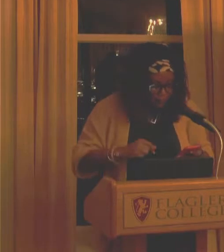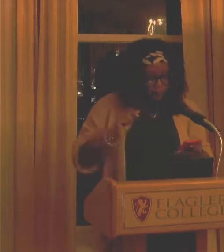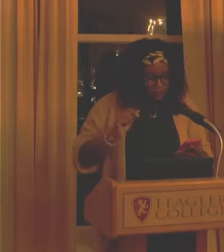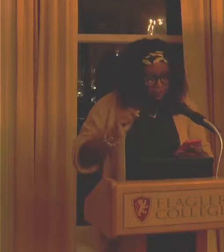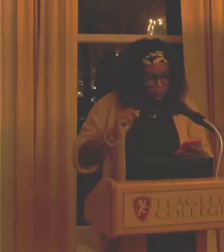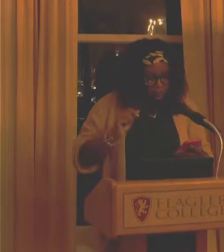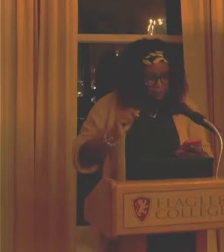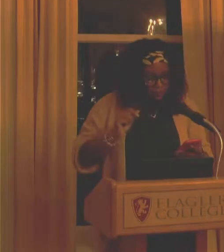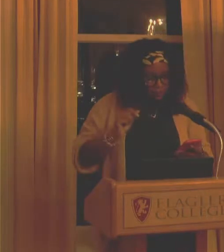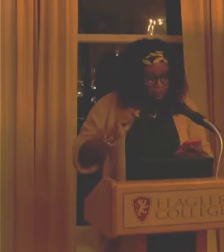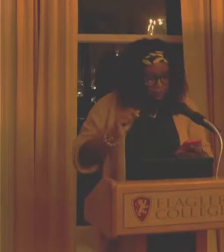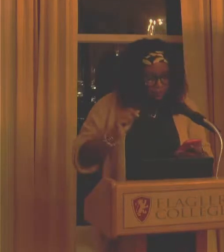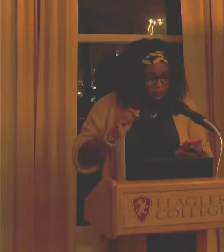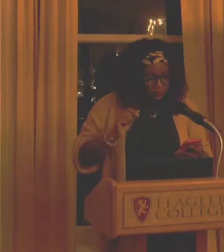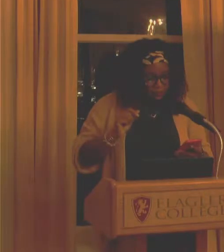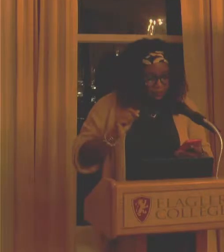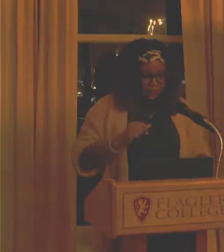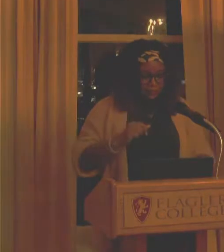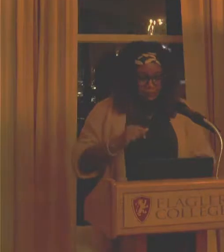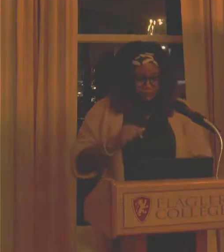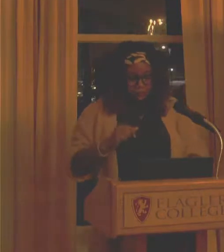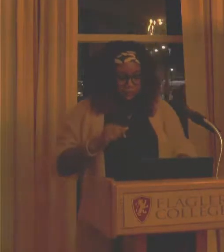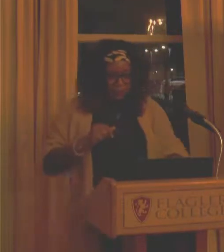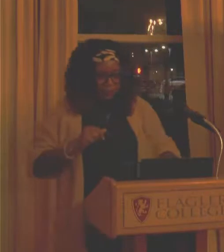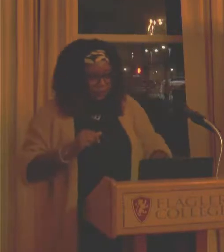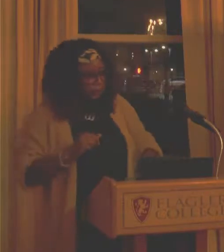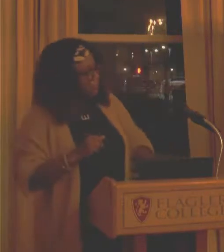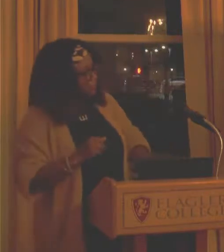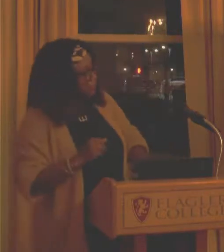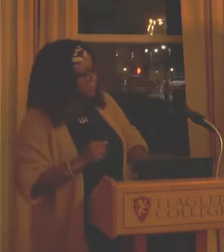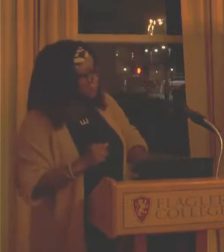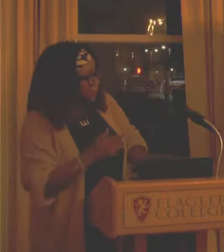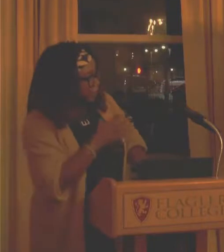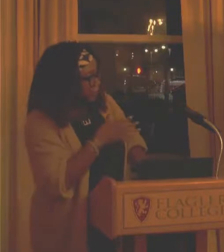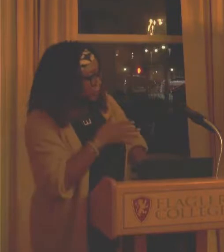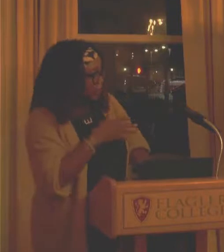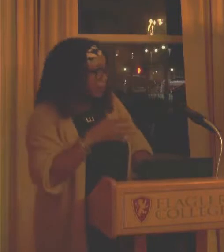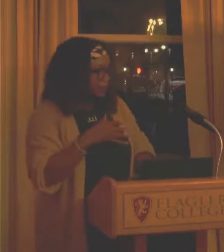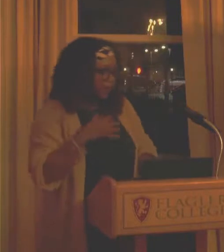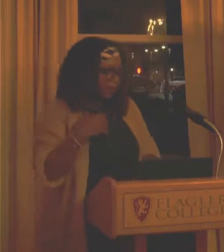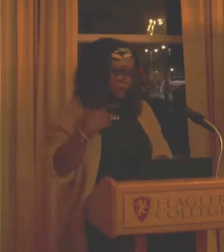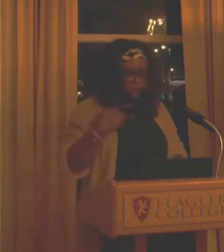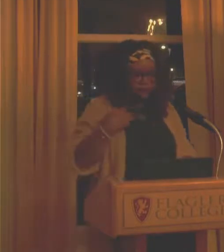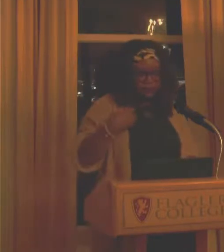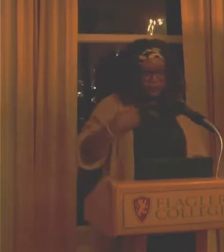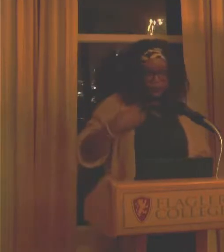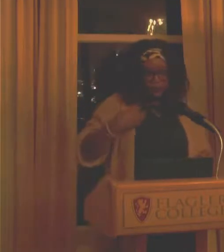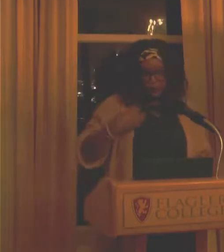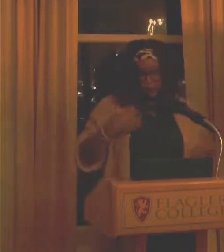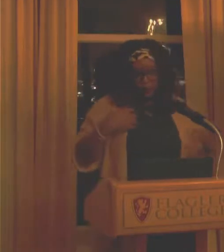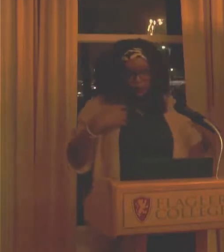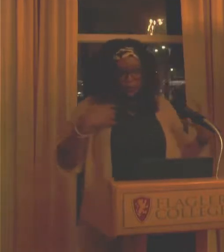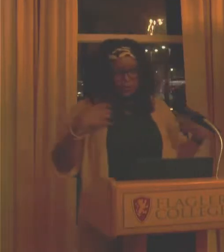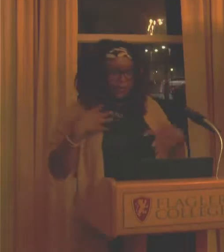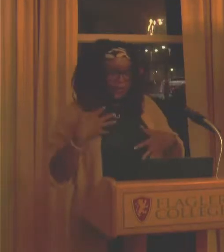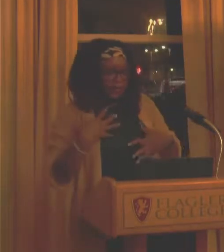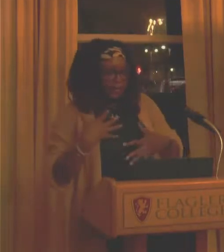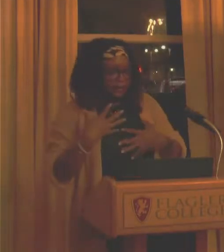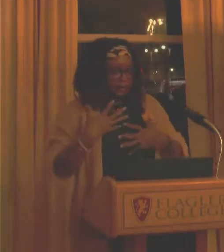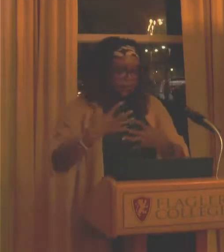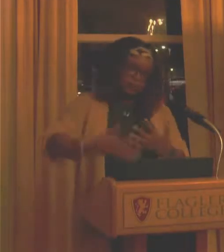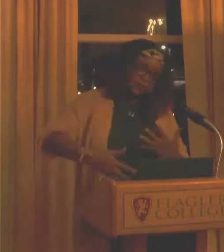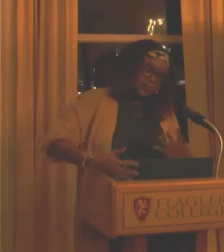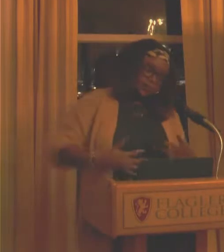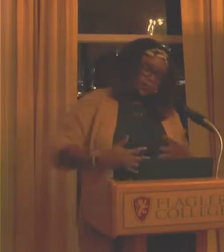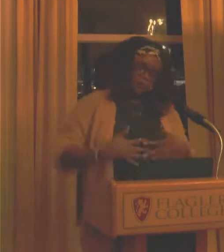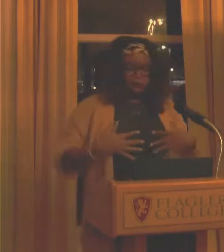is tossing and turning and that's the sign. So that's where this painting comes from. She's my, like,